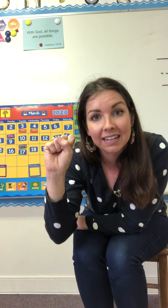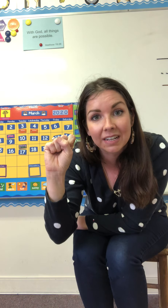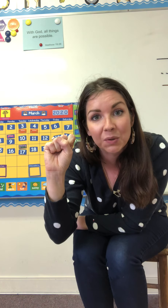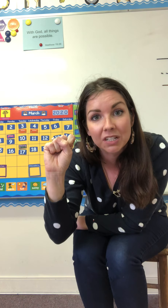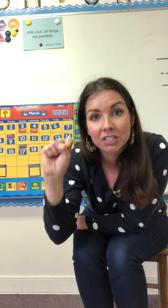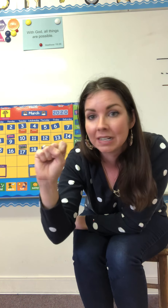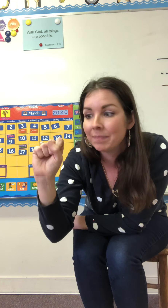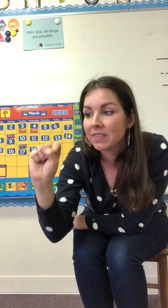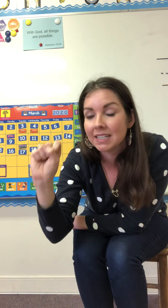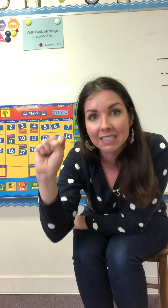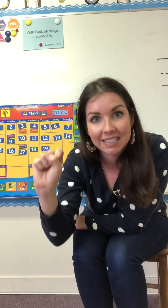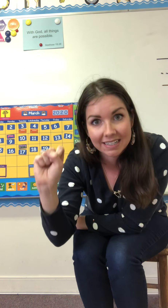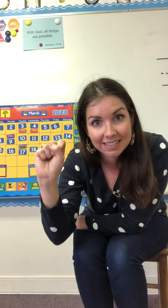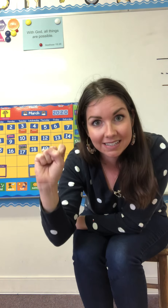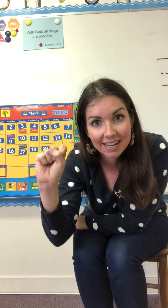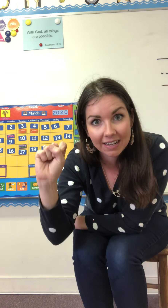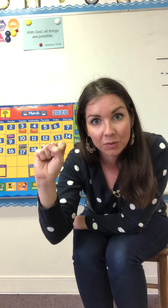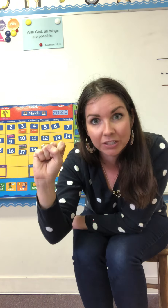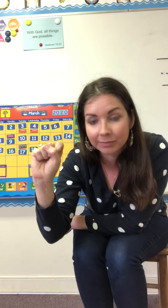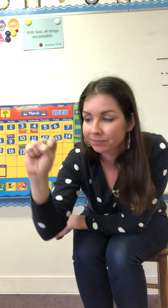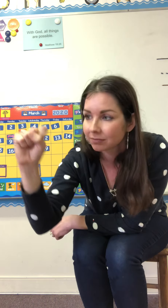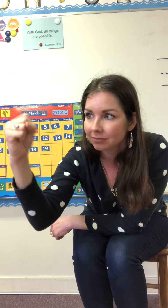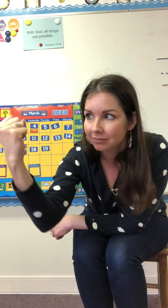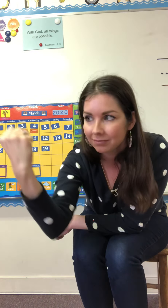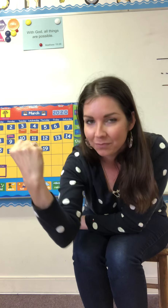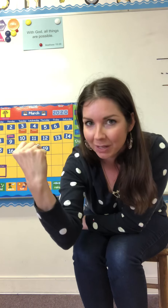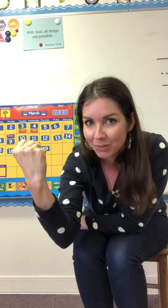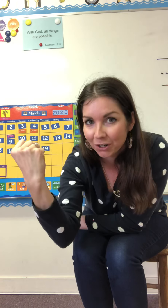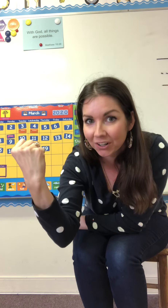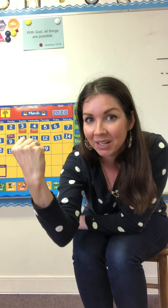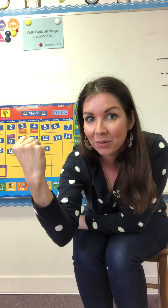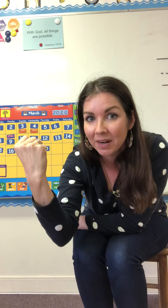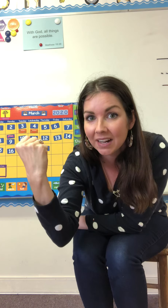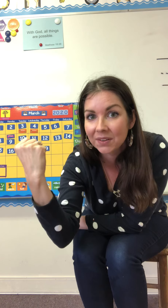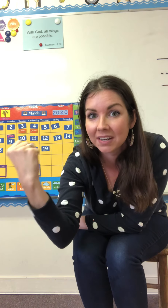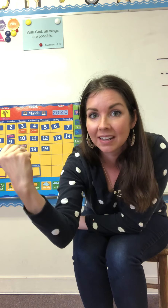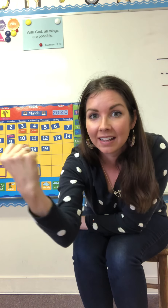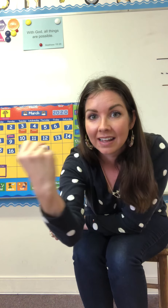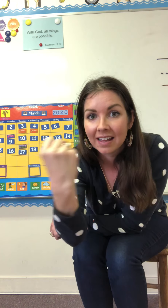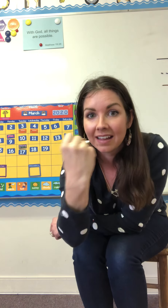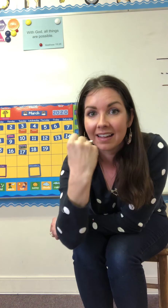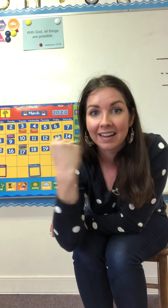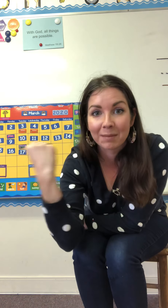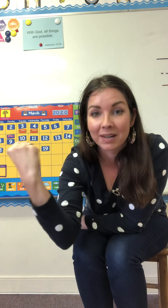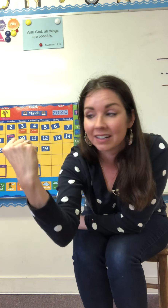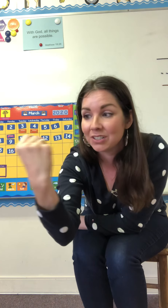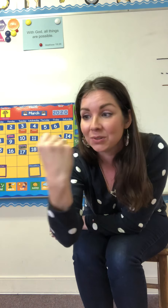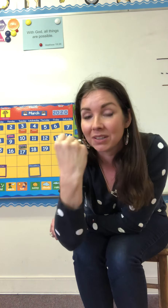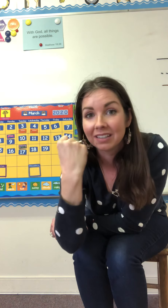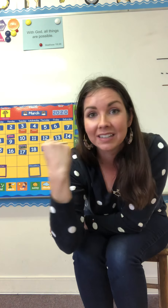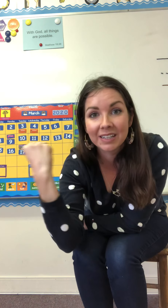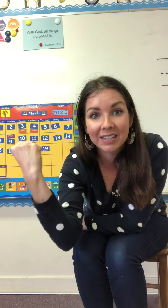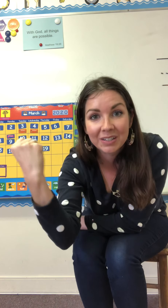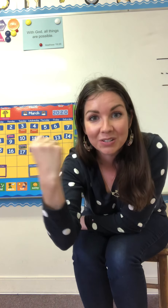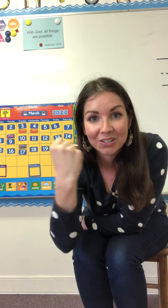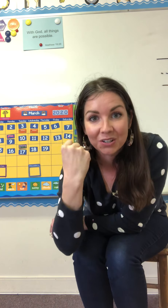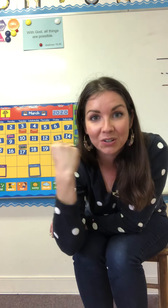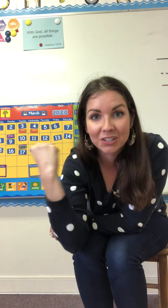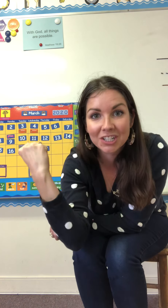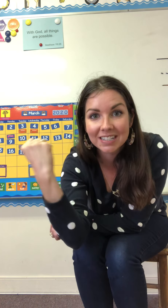language this is S in sign language turning it around and I'm gonna do a little circle just